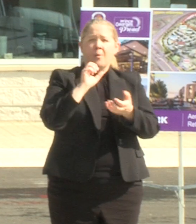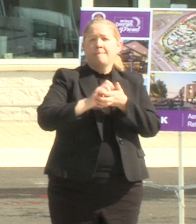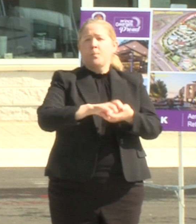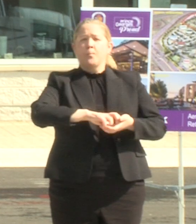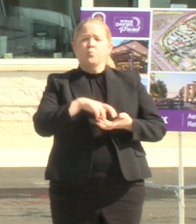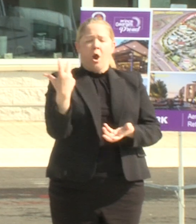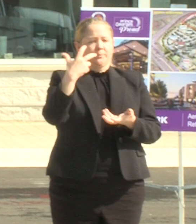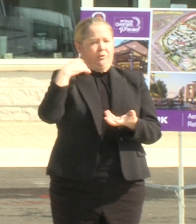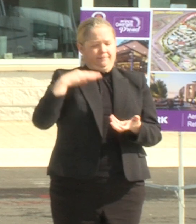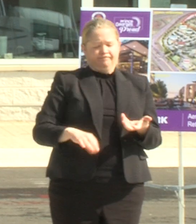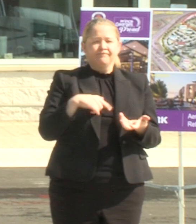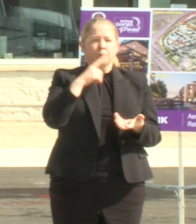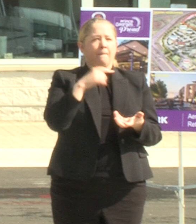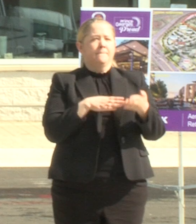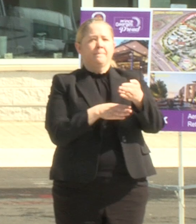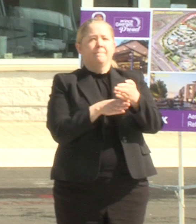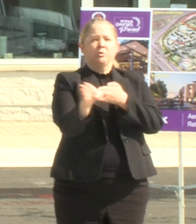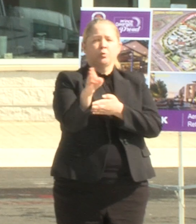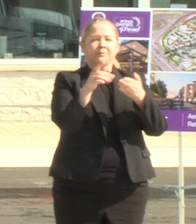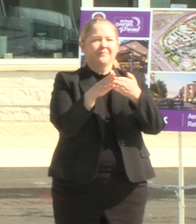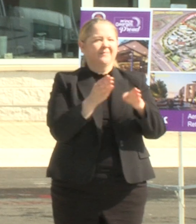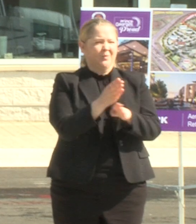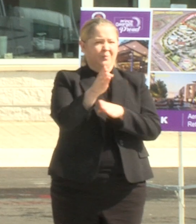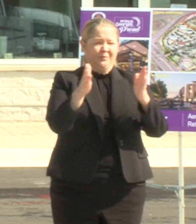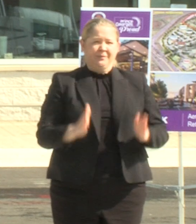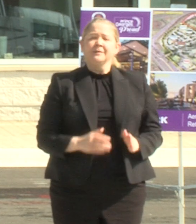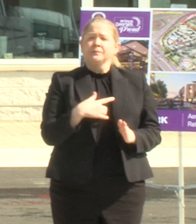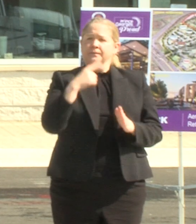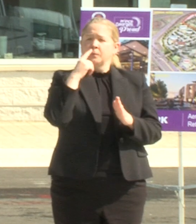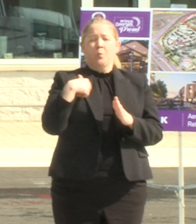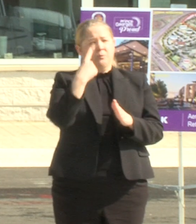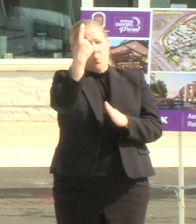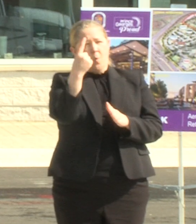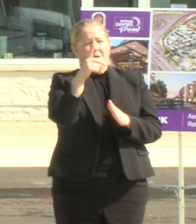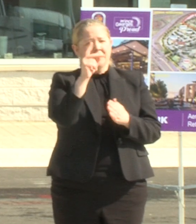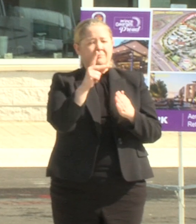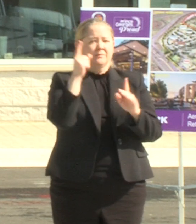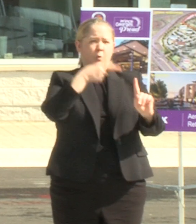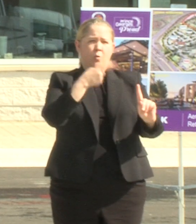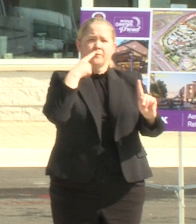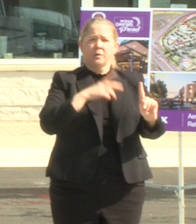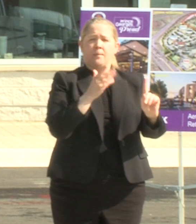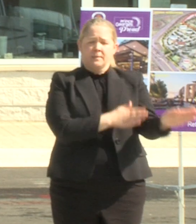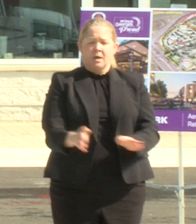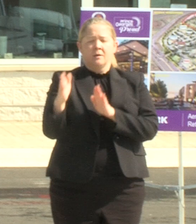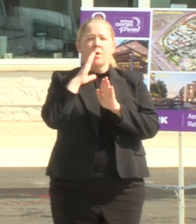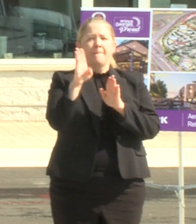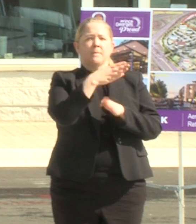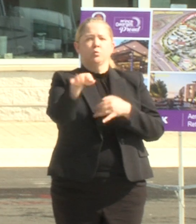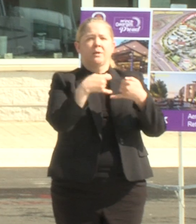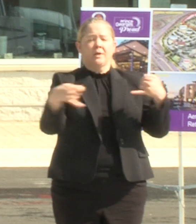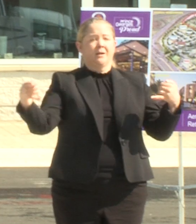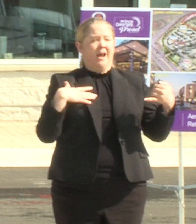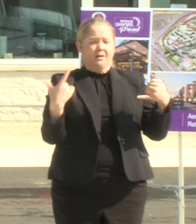this is one of many many projects that are planned now along our blue line quarter and taken together with our public